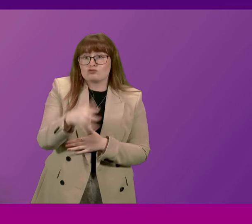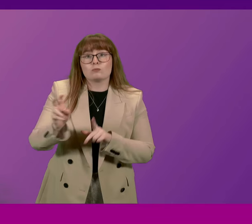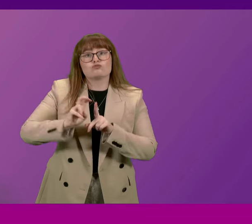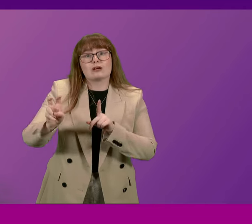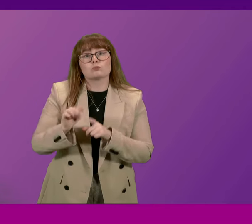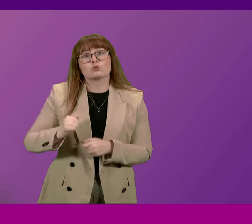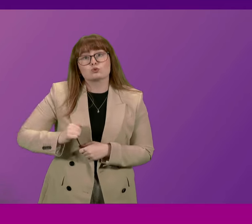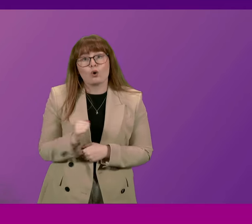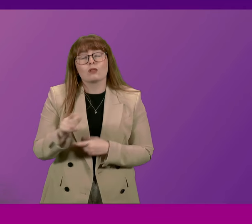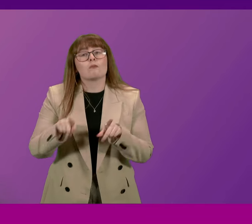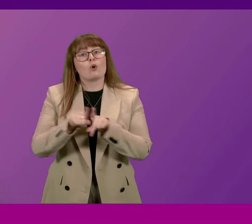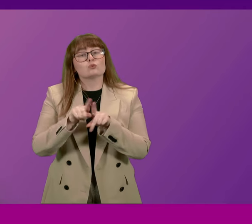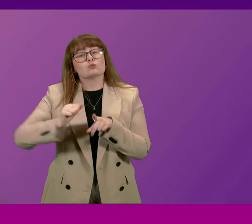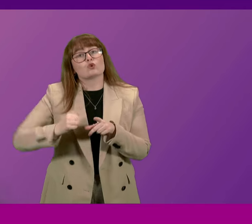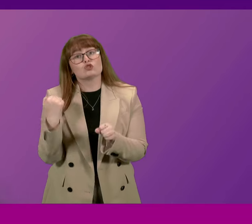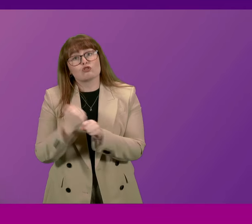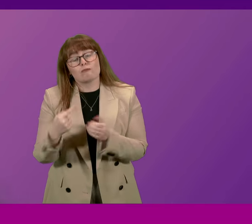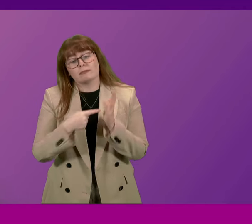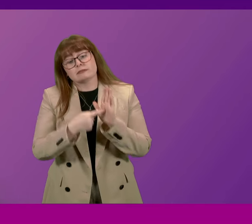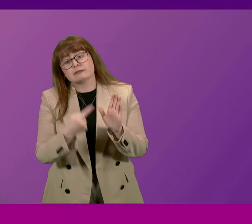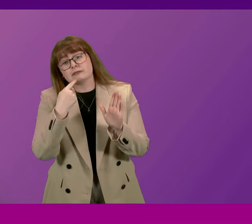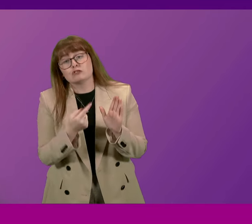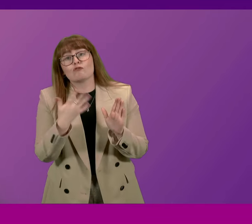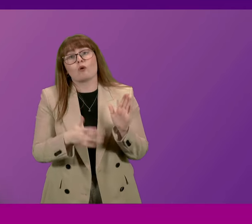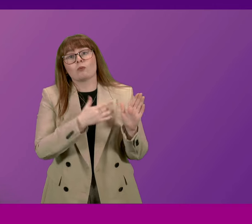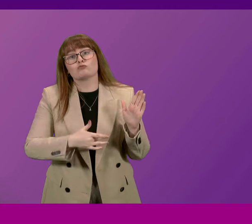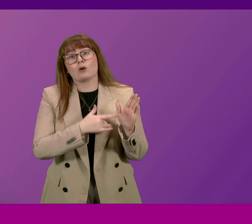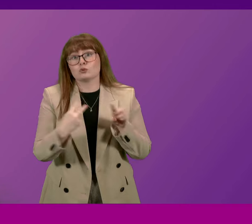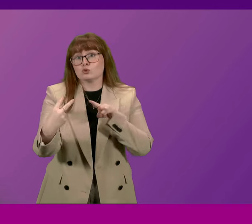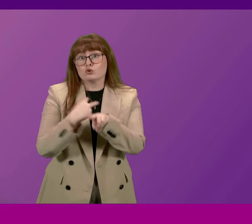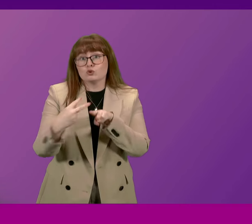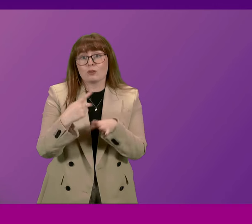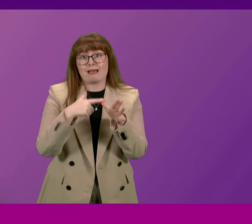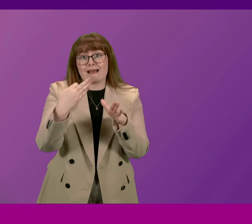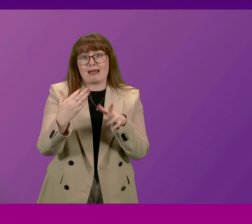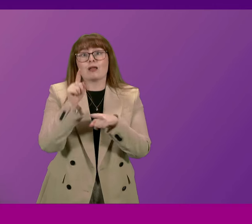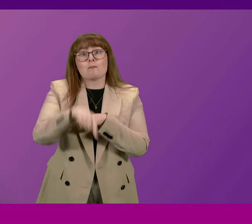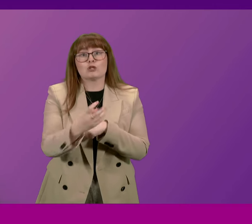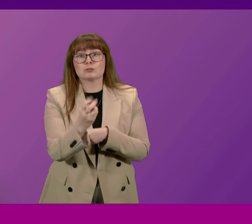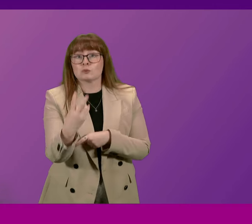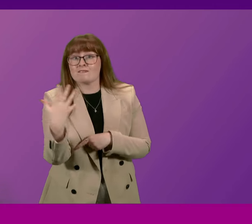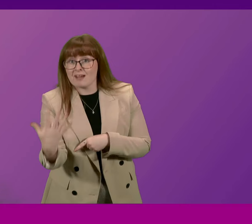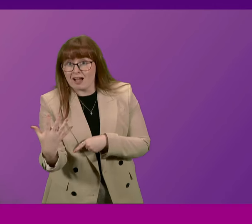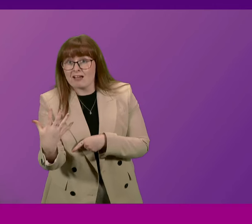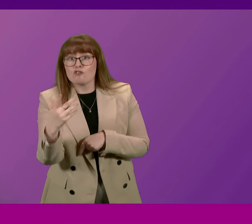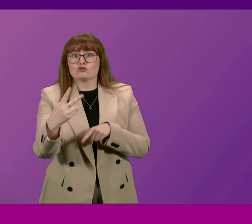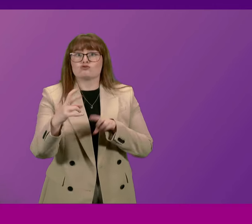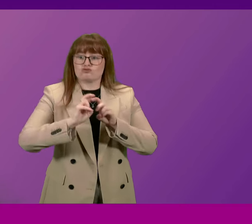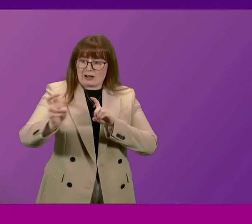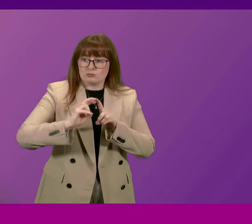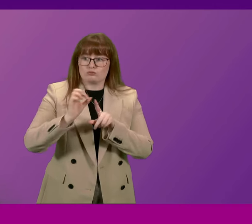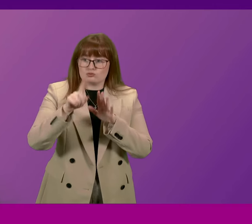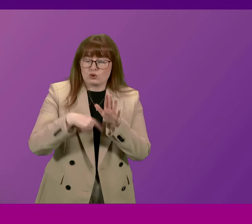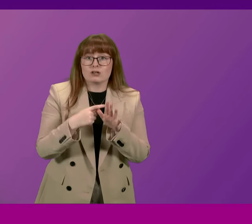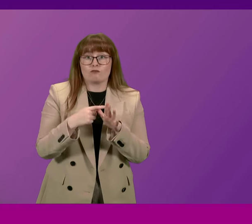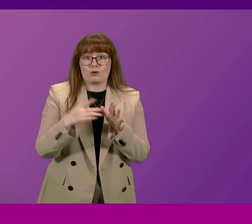Scotland and the Scottish Government, that since the promise to duel the A9 by 2025, transport projects